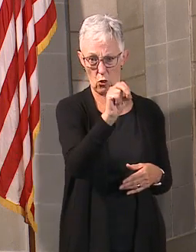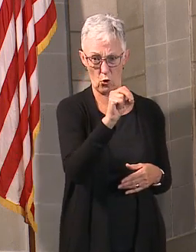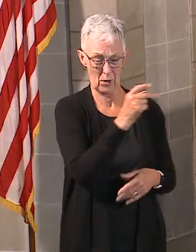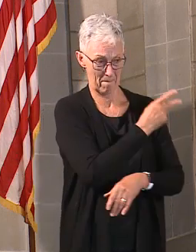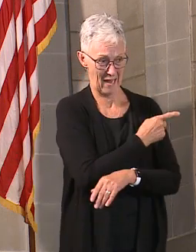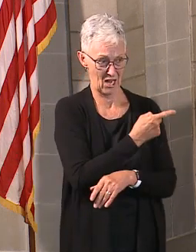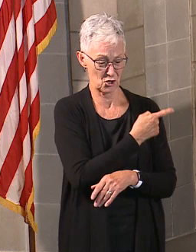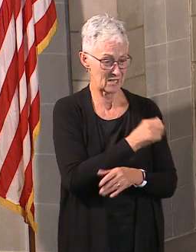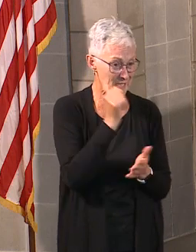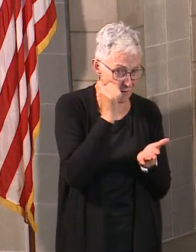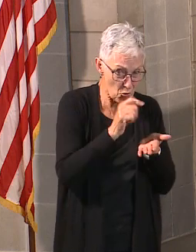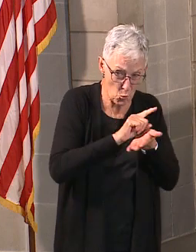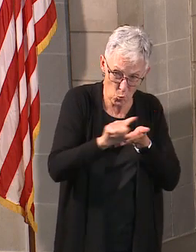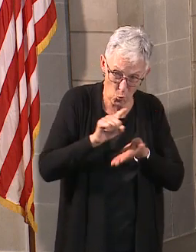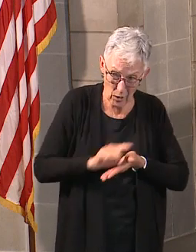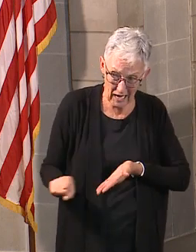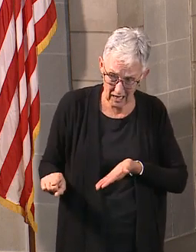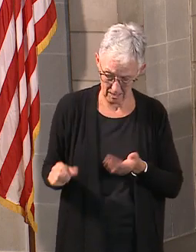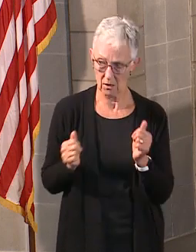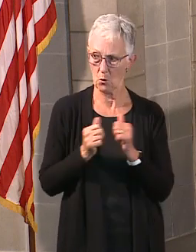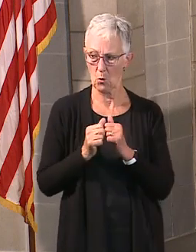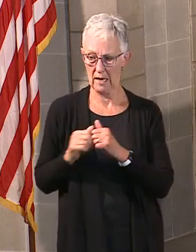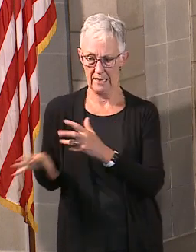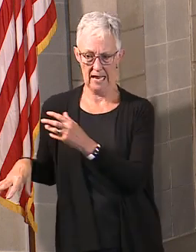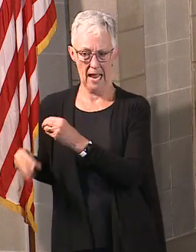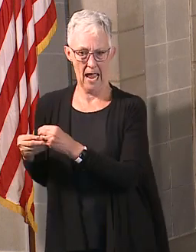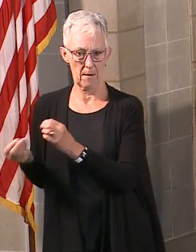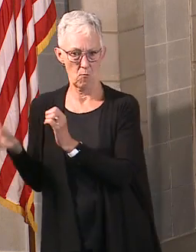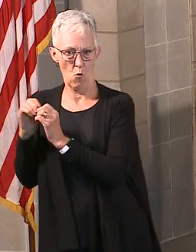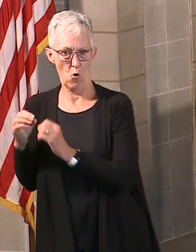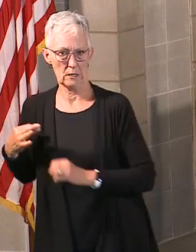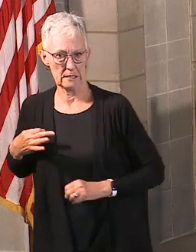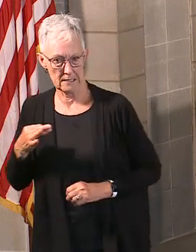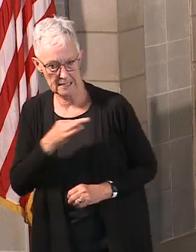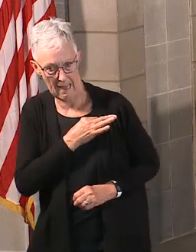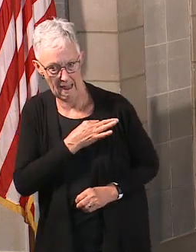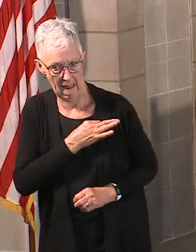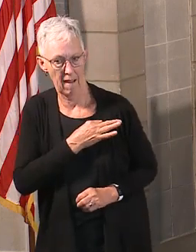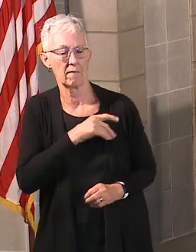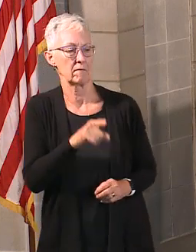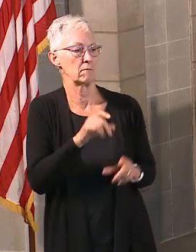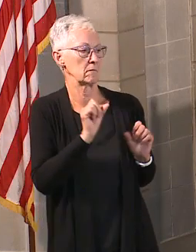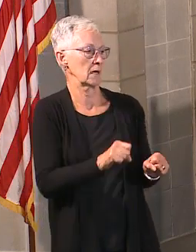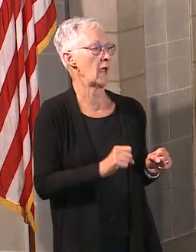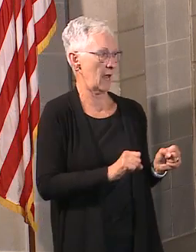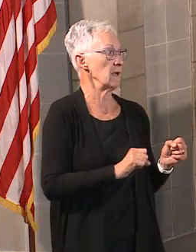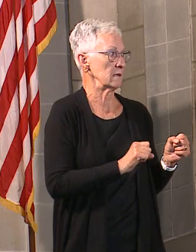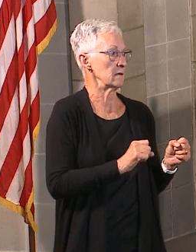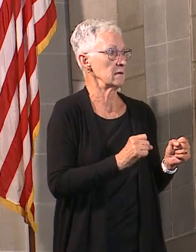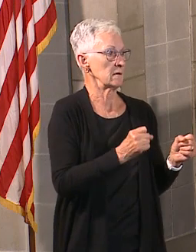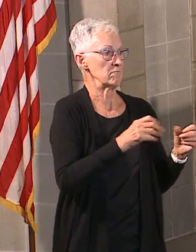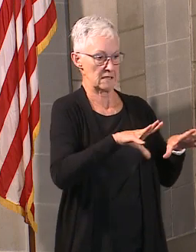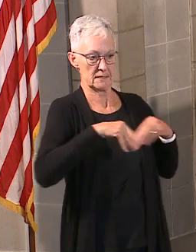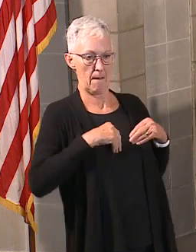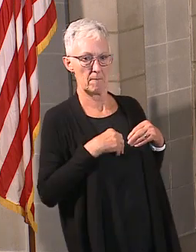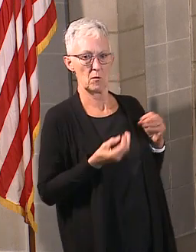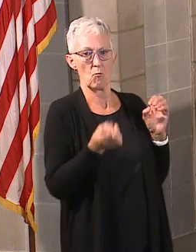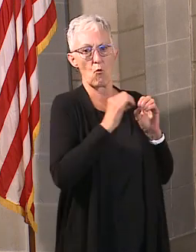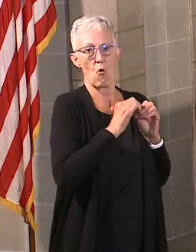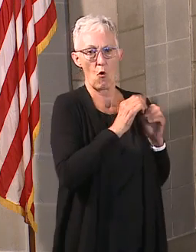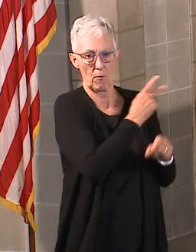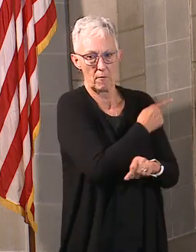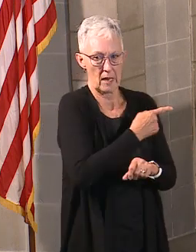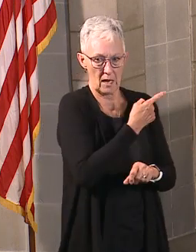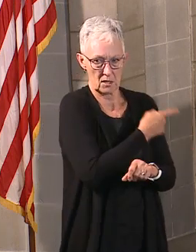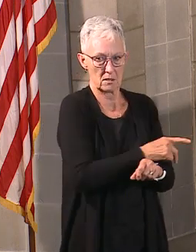With the additional staff and supplies, we know that they're going to be able to increase their contact tracing and their testing